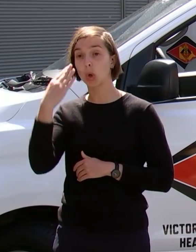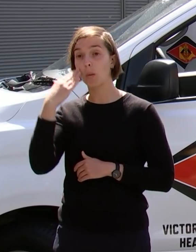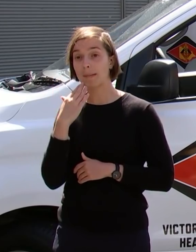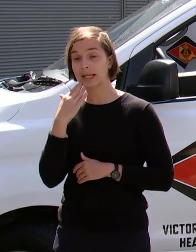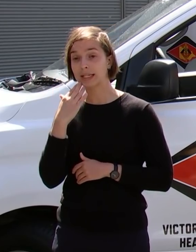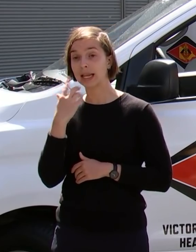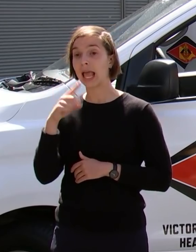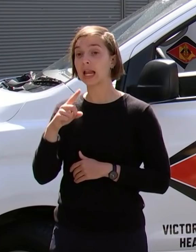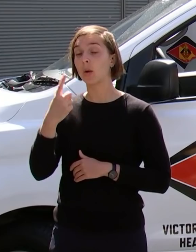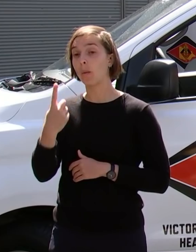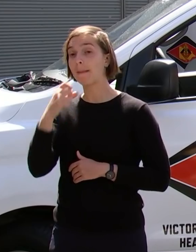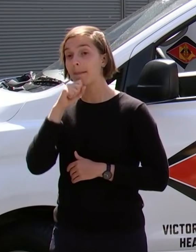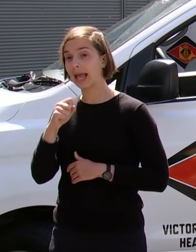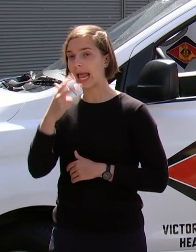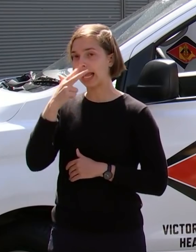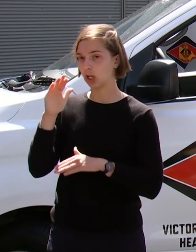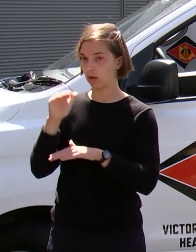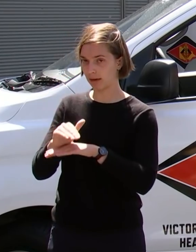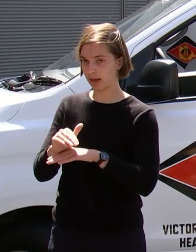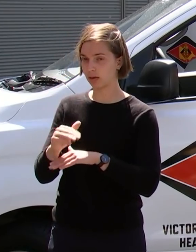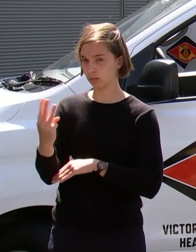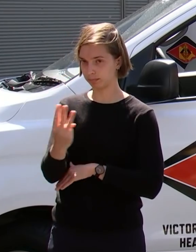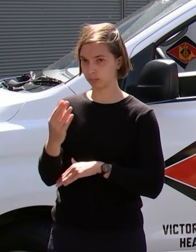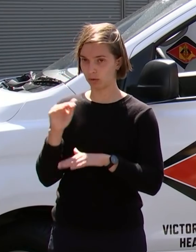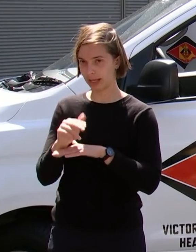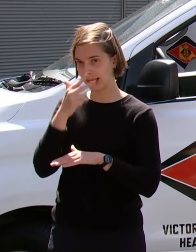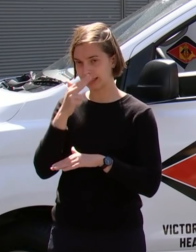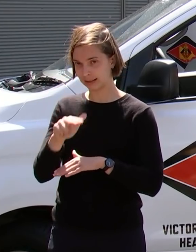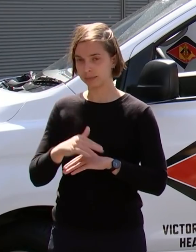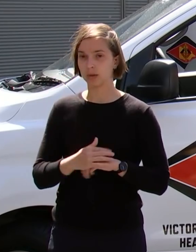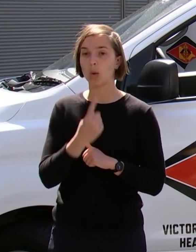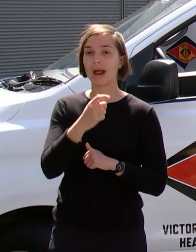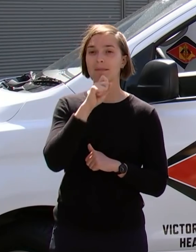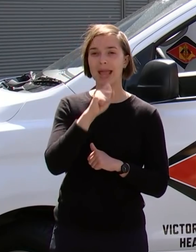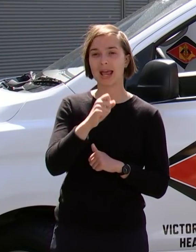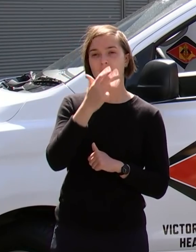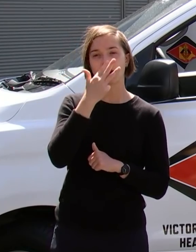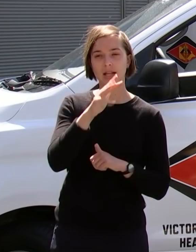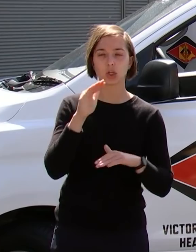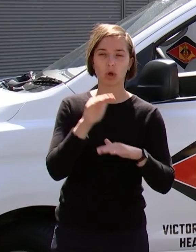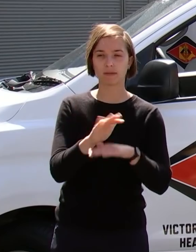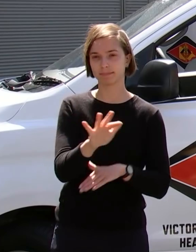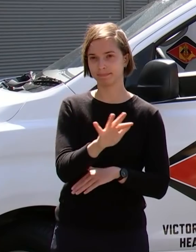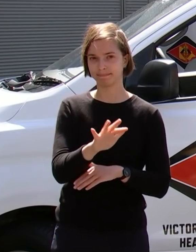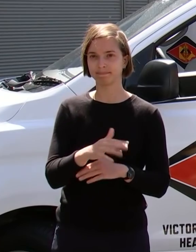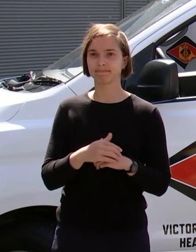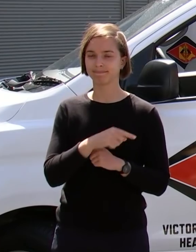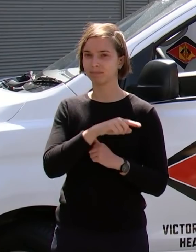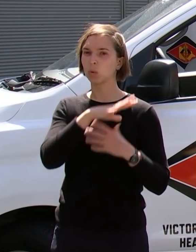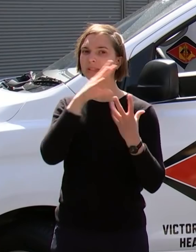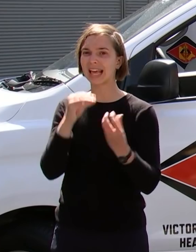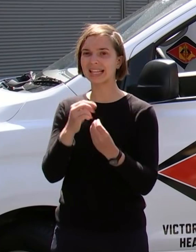and a man in their 80s, and a man in his 90s. And we particularly just take this